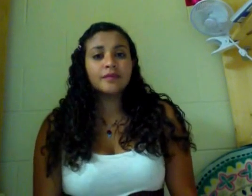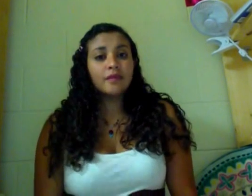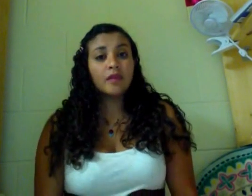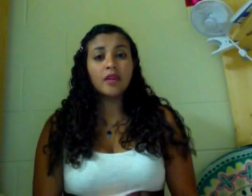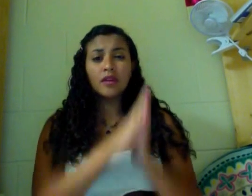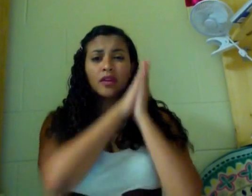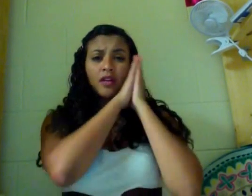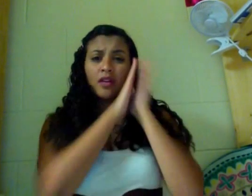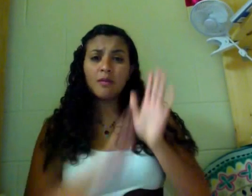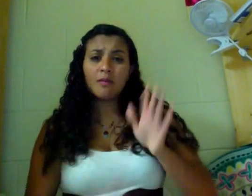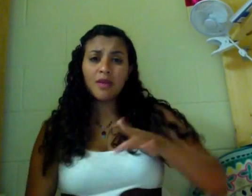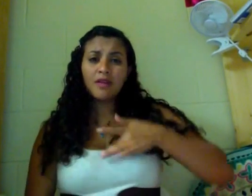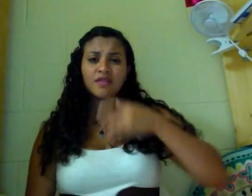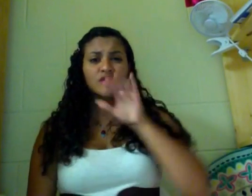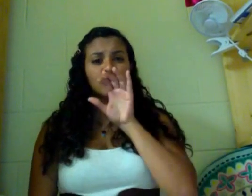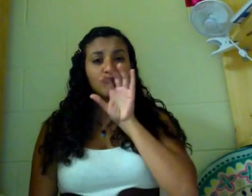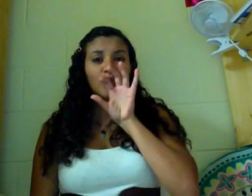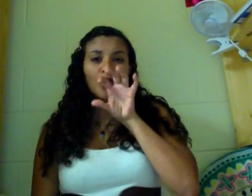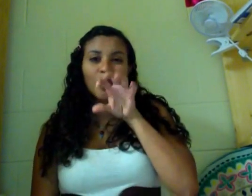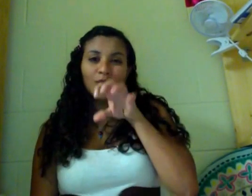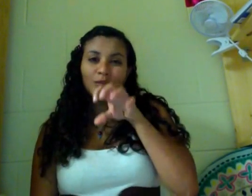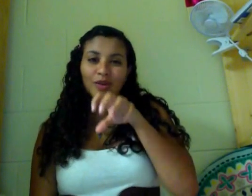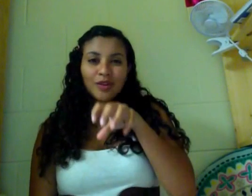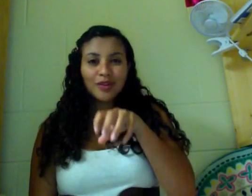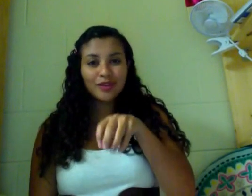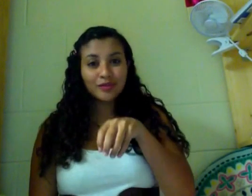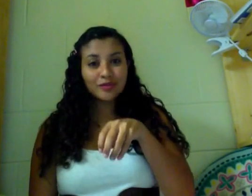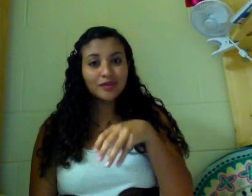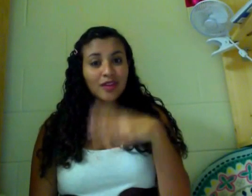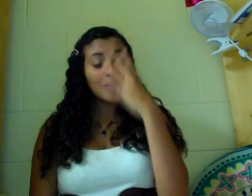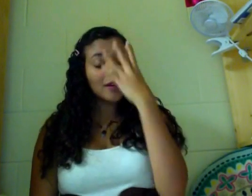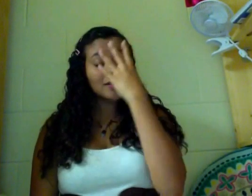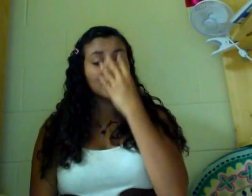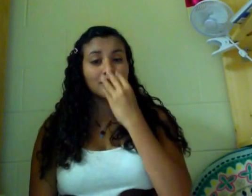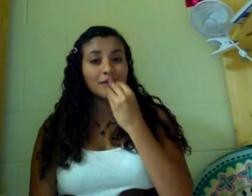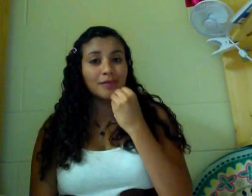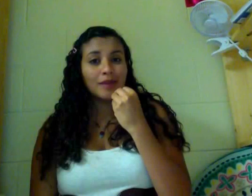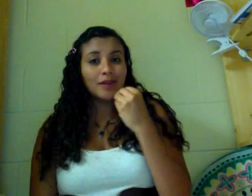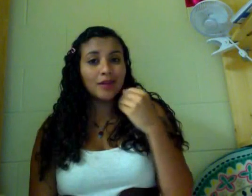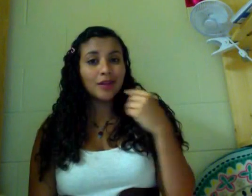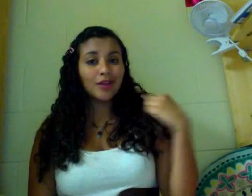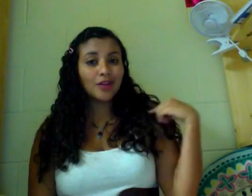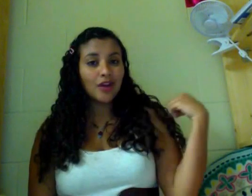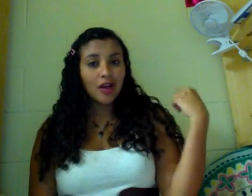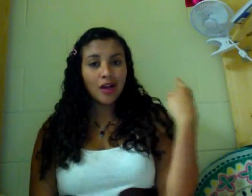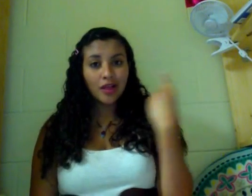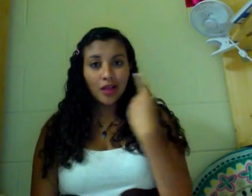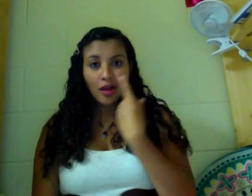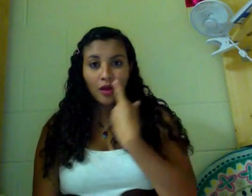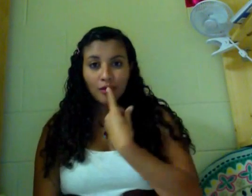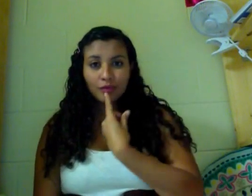You know the bed feels warmer, sleepin' here alone